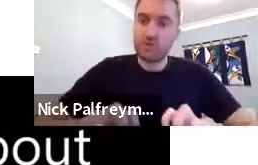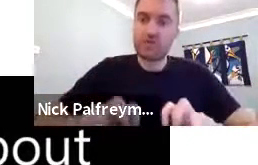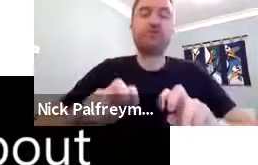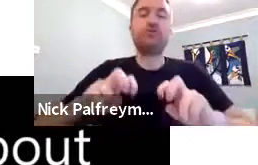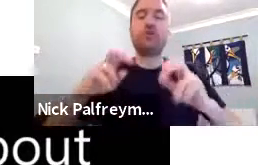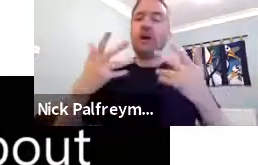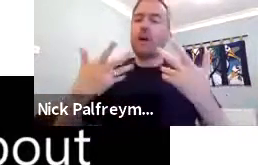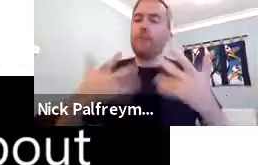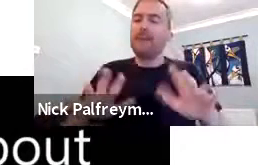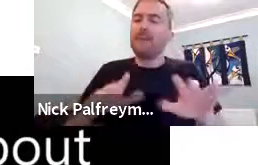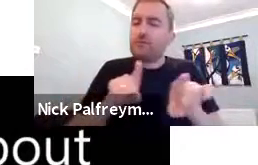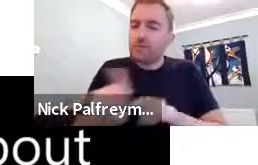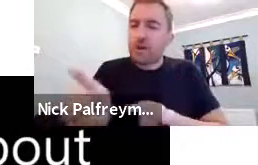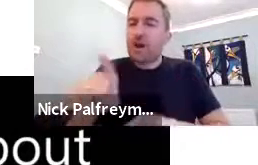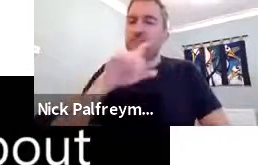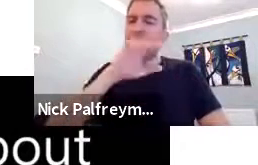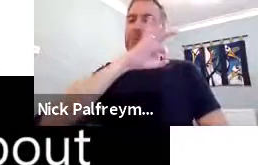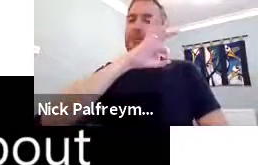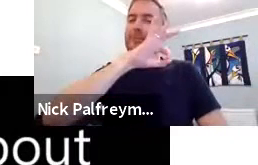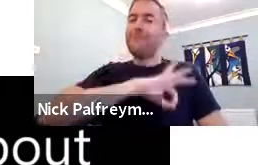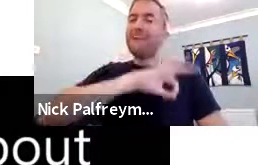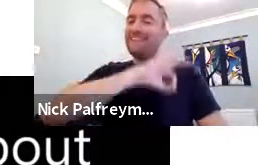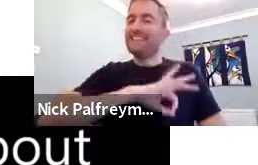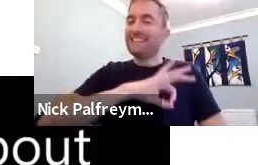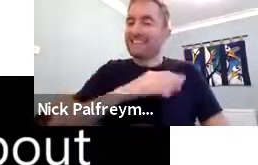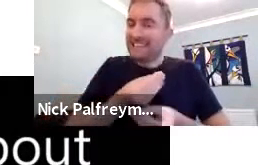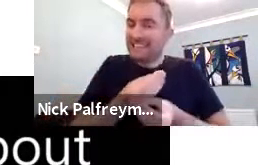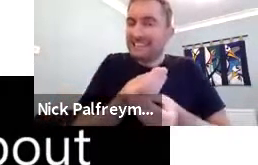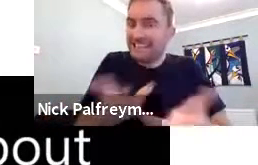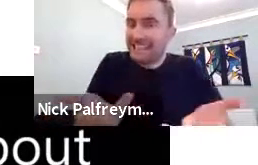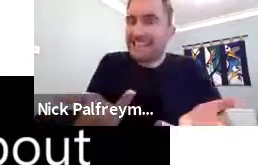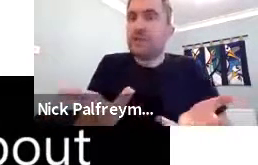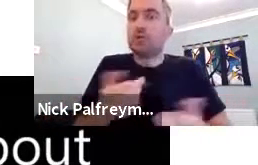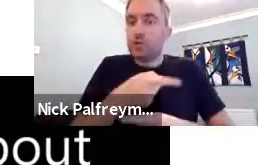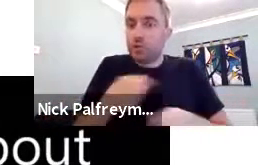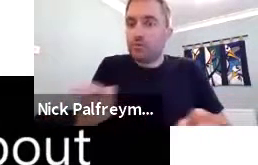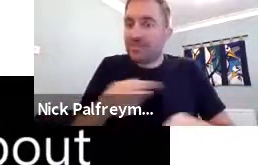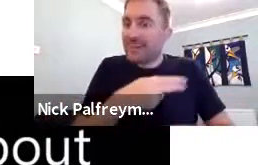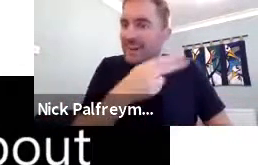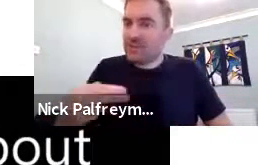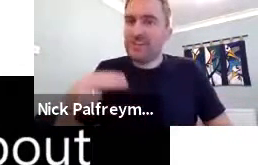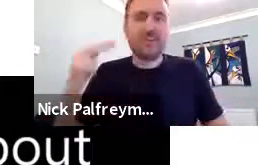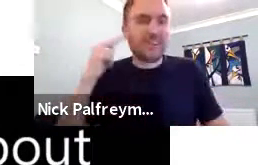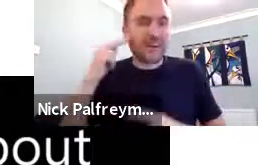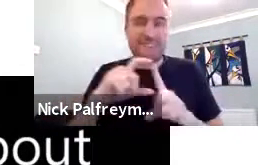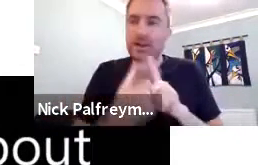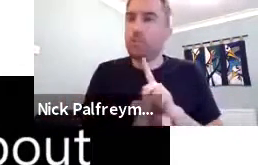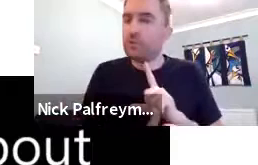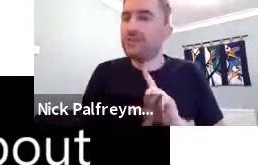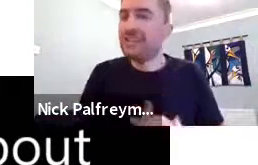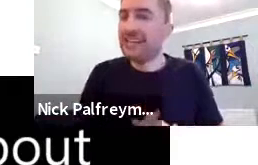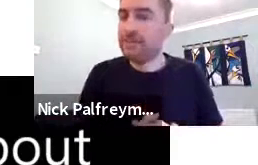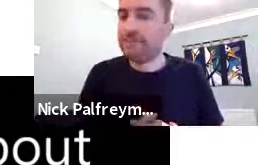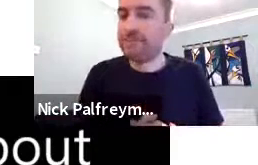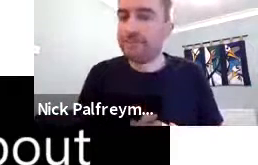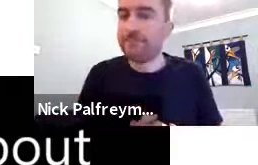And also, through our research, we've been trying to look at that benefit and, you